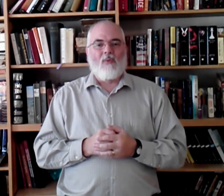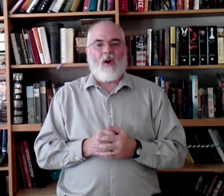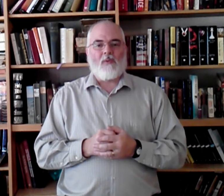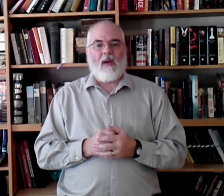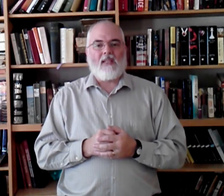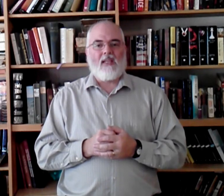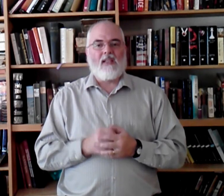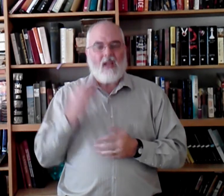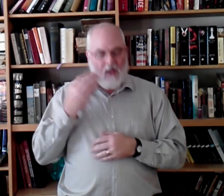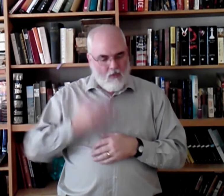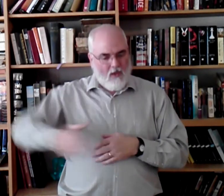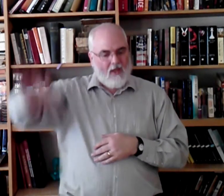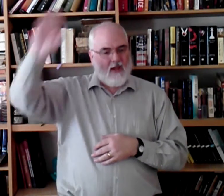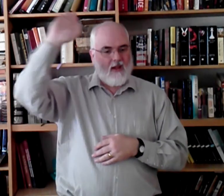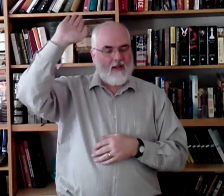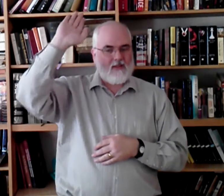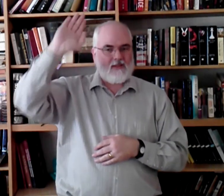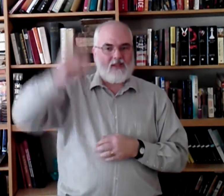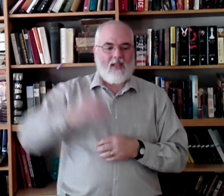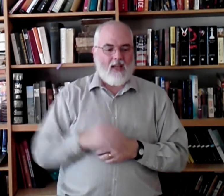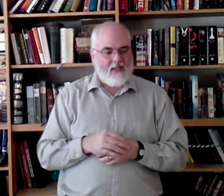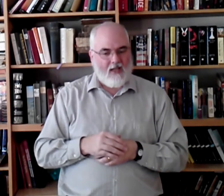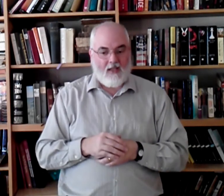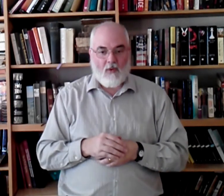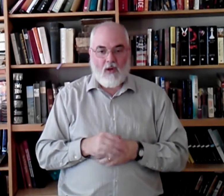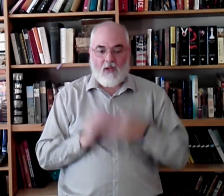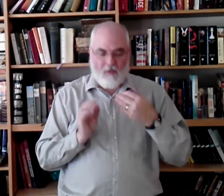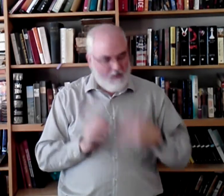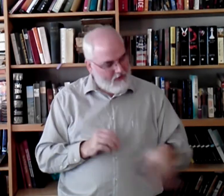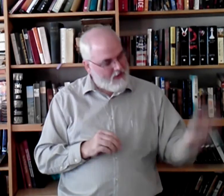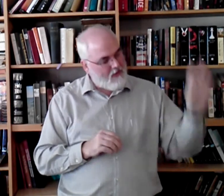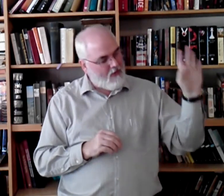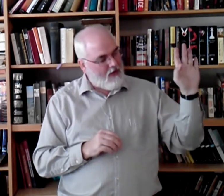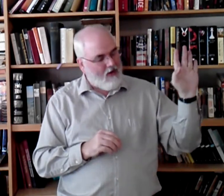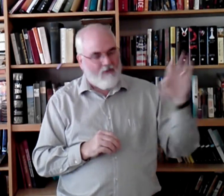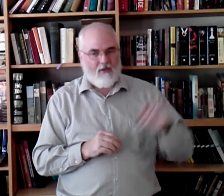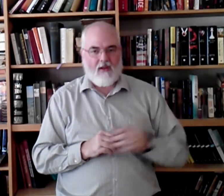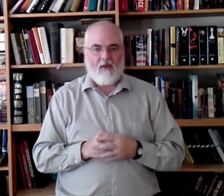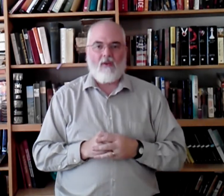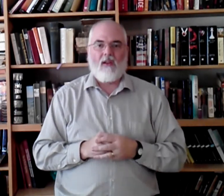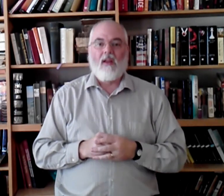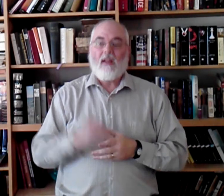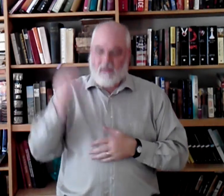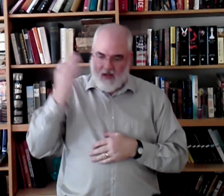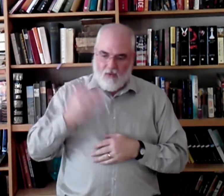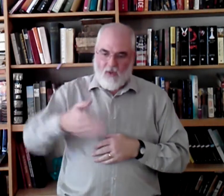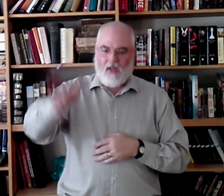Wash my sins away. Just like I said little words. We don't need little words. Off they go. Away.